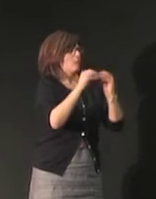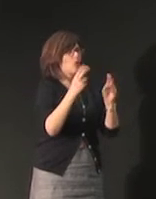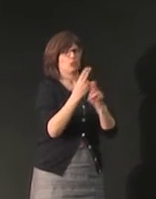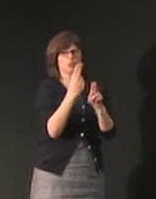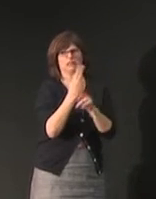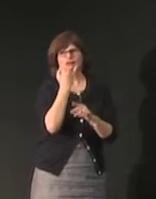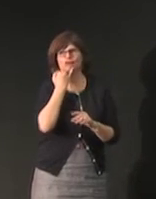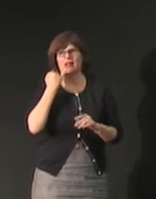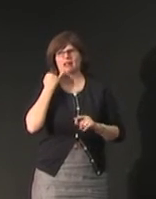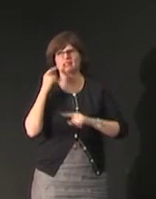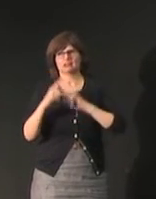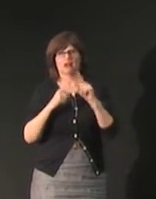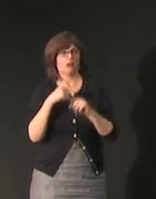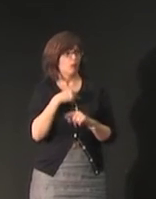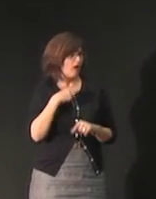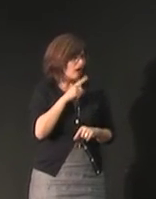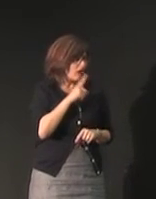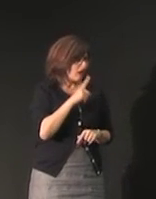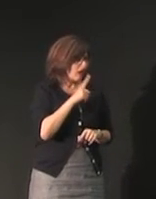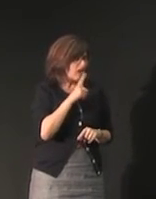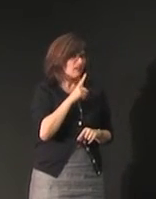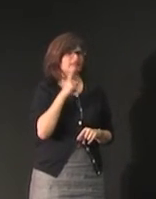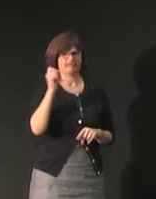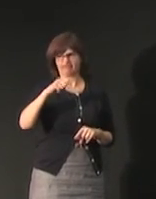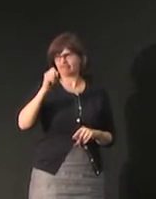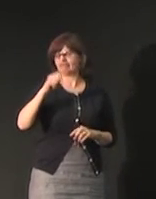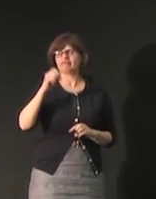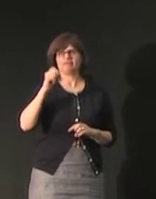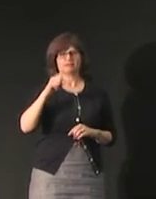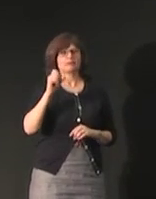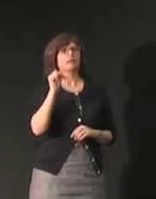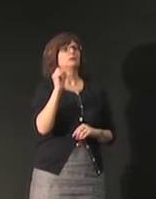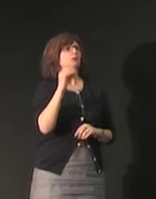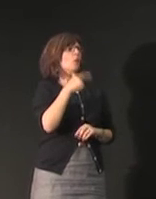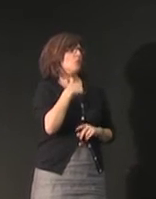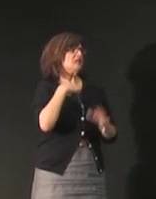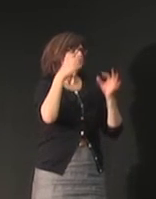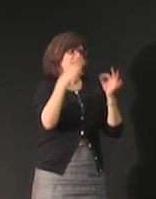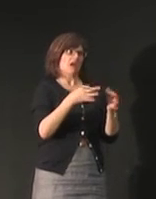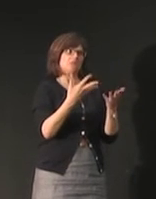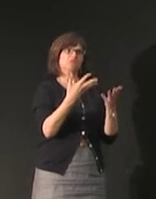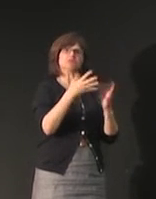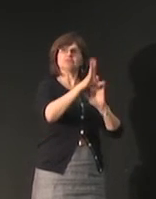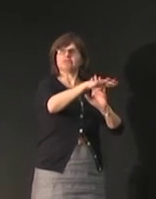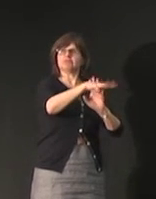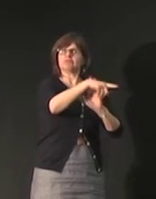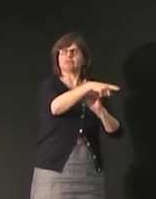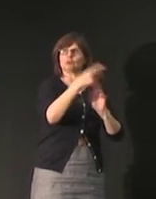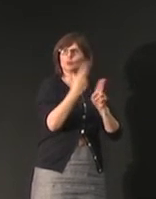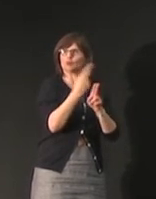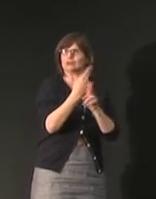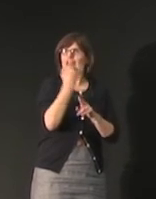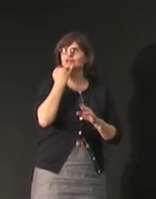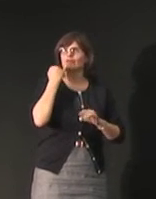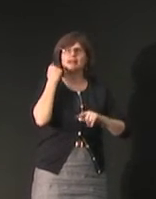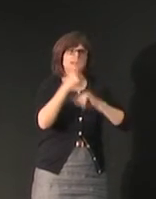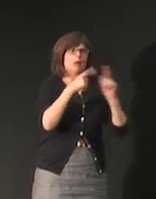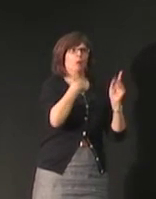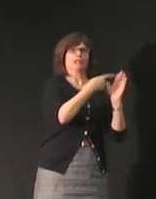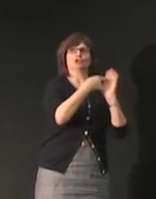you know as I said the young people are using Israeli sign language more and more so we decided to videotape